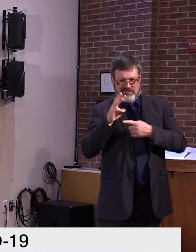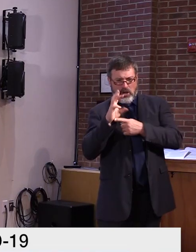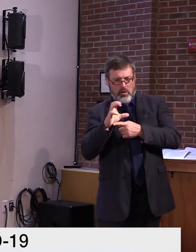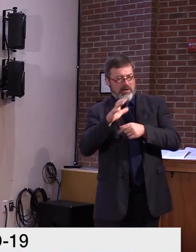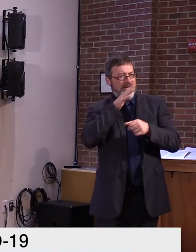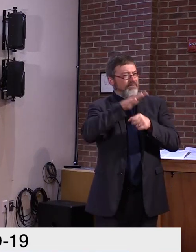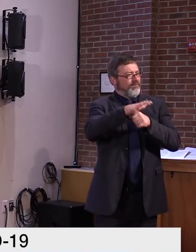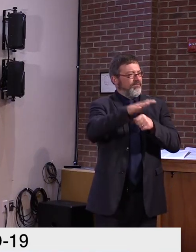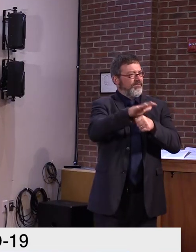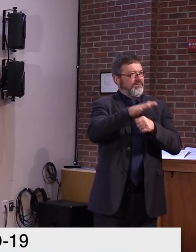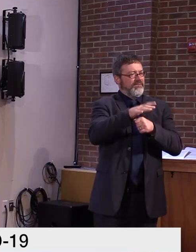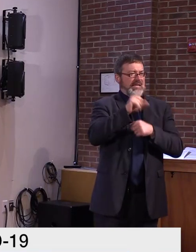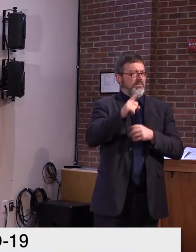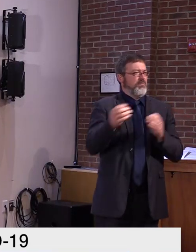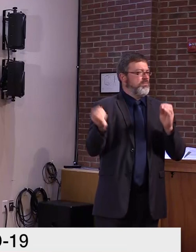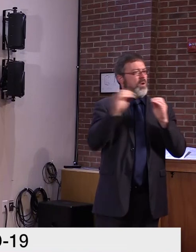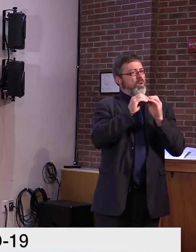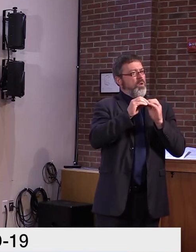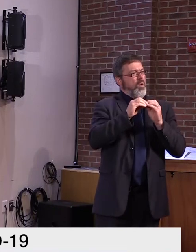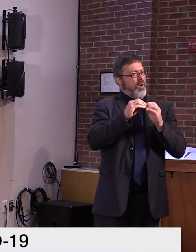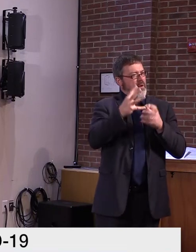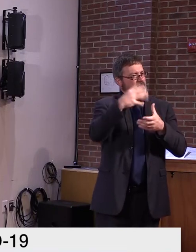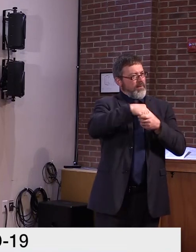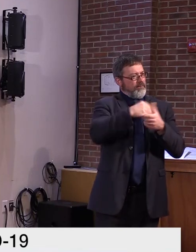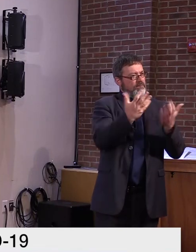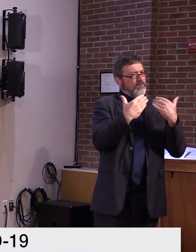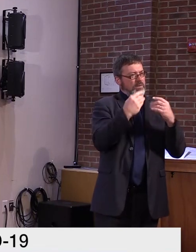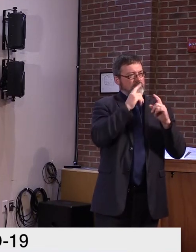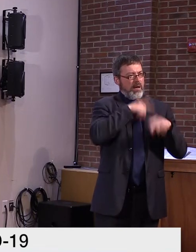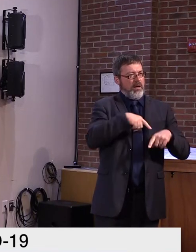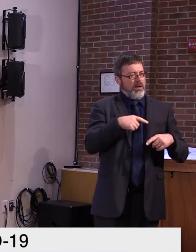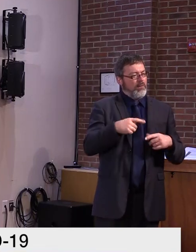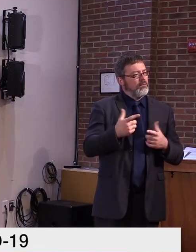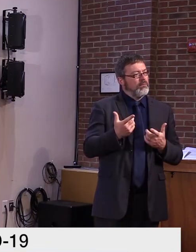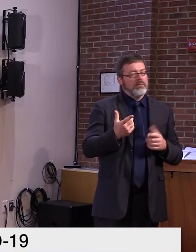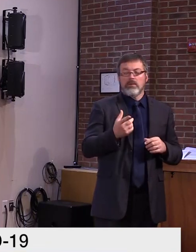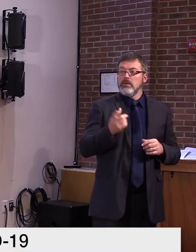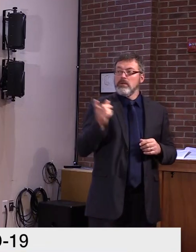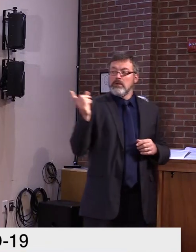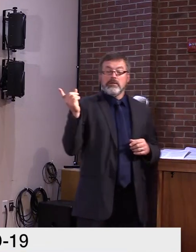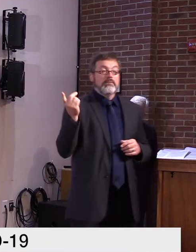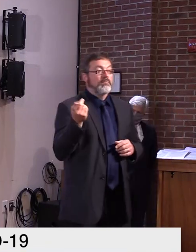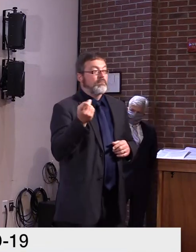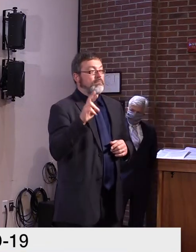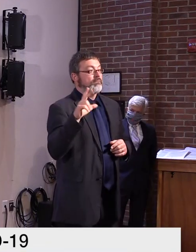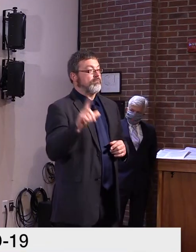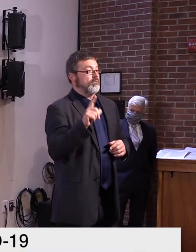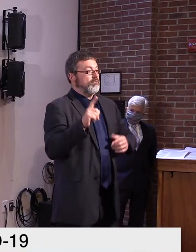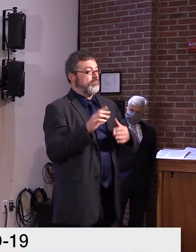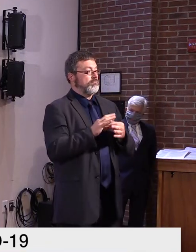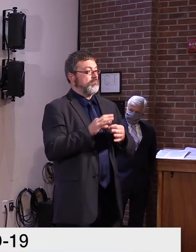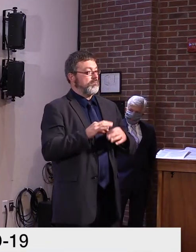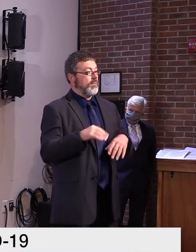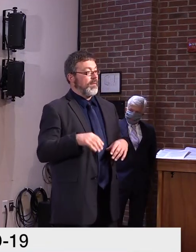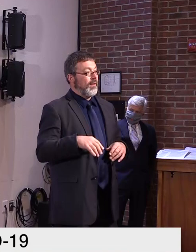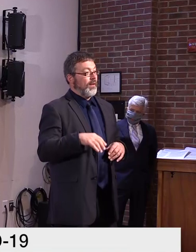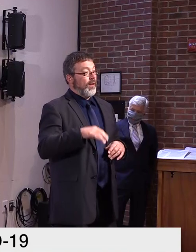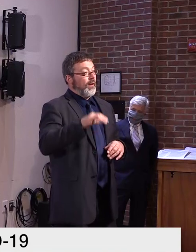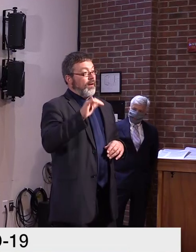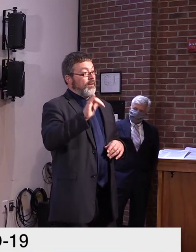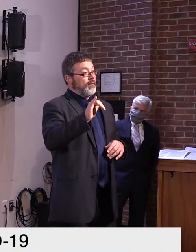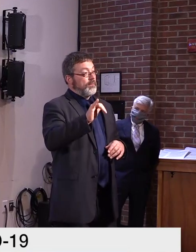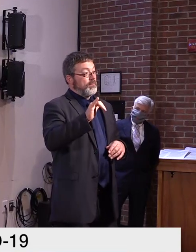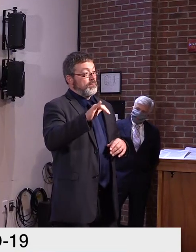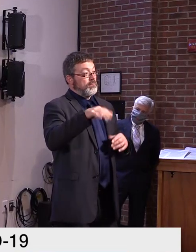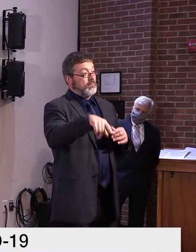Dr. we can't use the word rough estimate because it is the actual number that came out of the study. But in